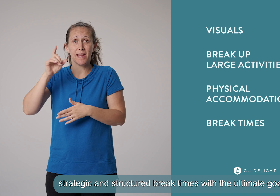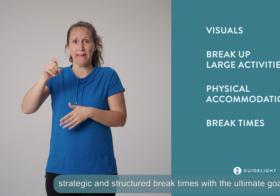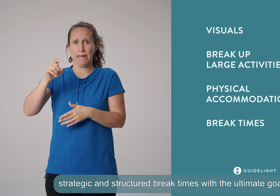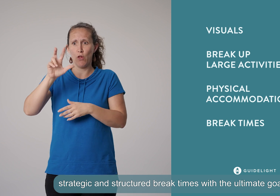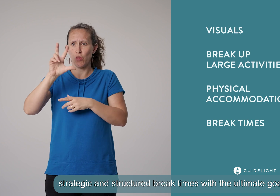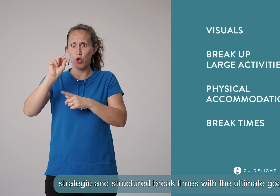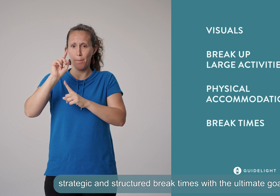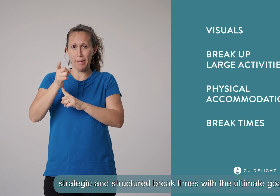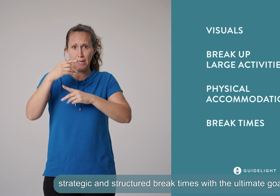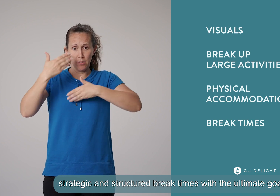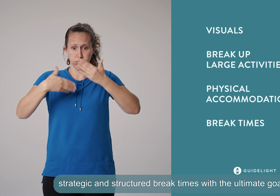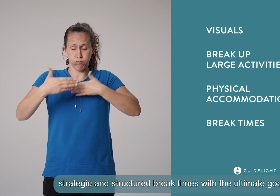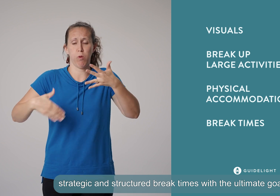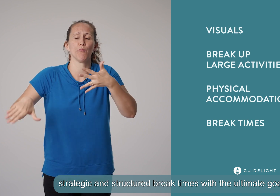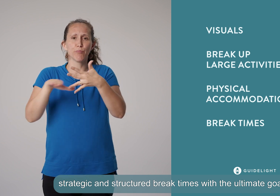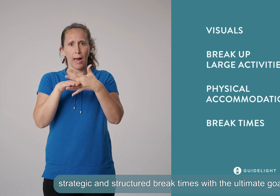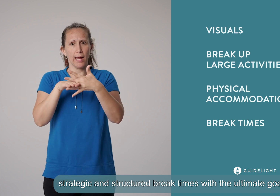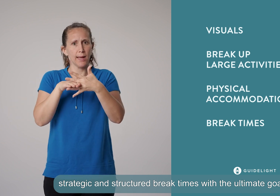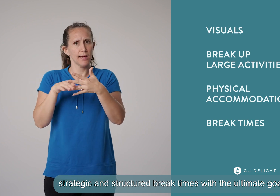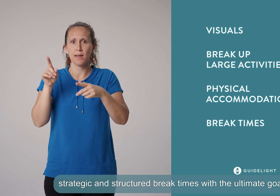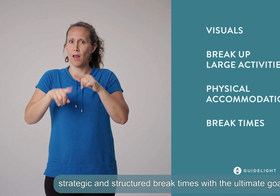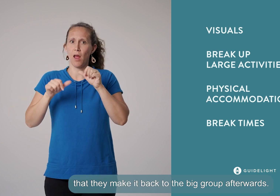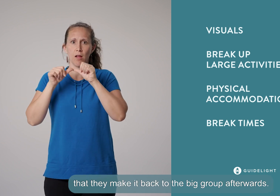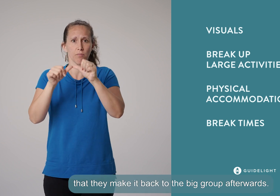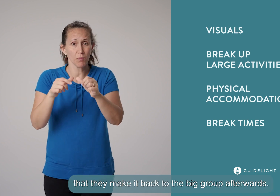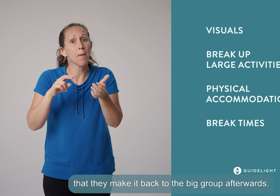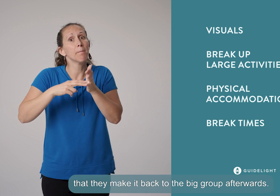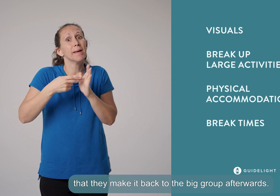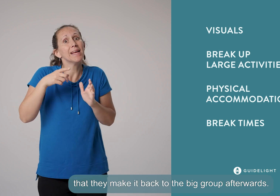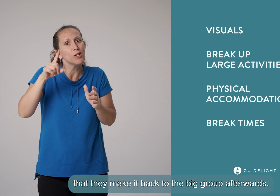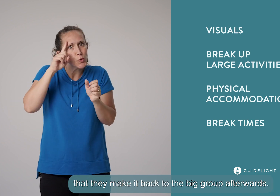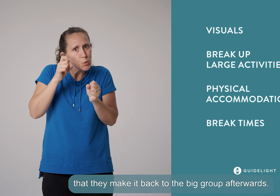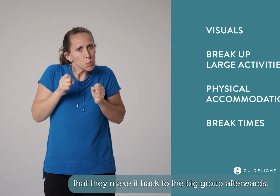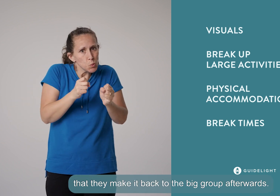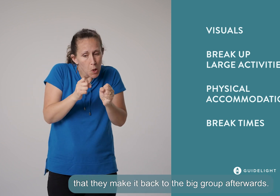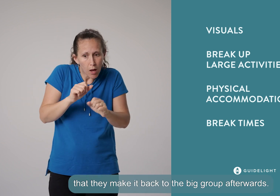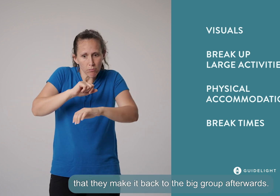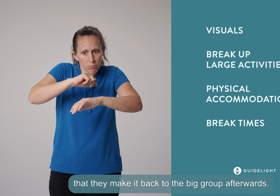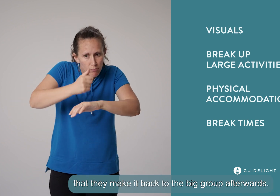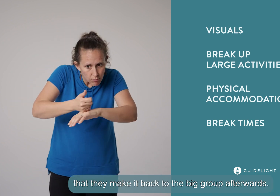structured break times, with the ultimate goal that they make it back to the big group afterwards.